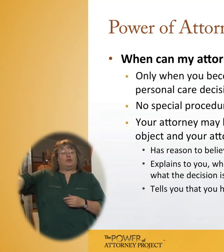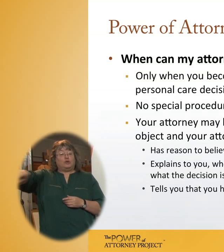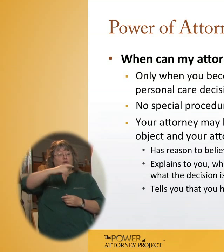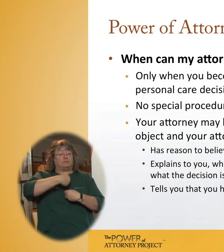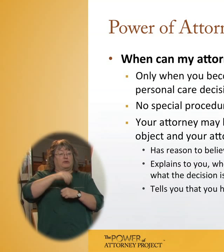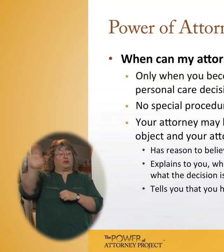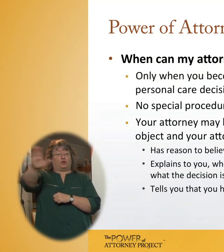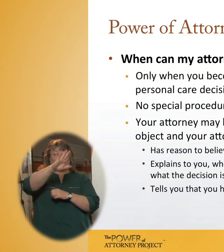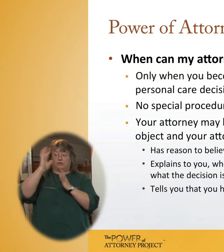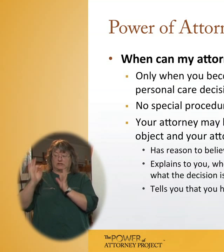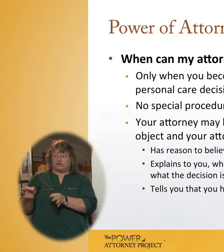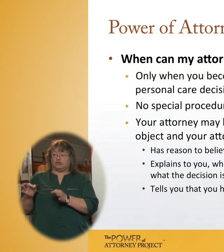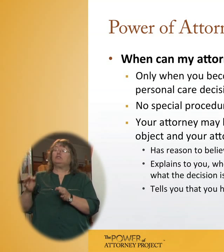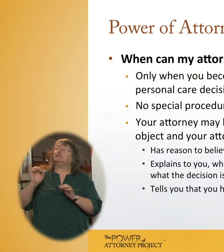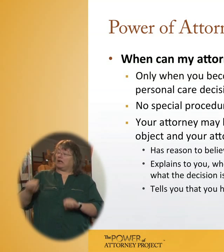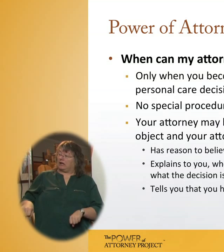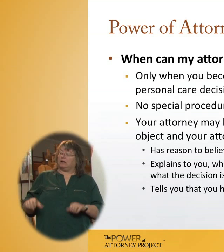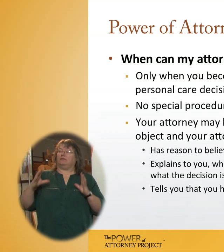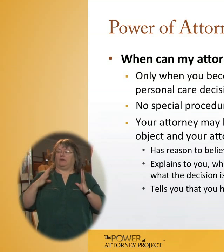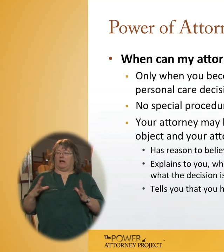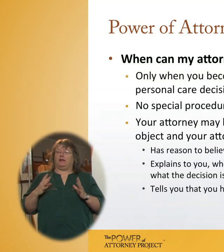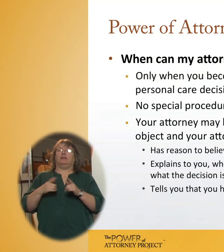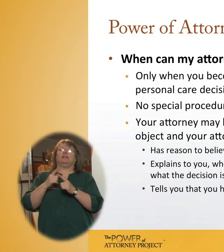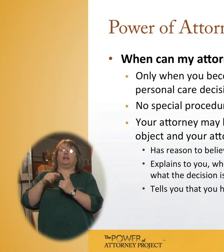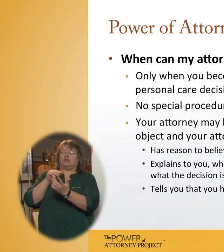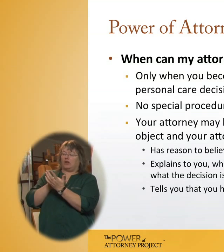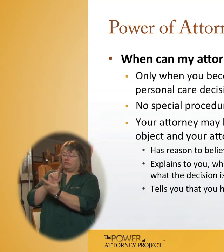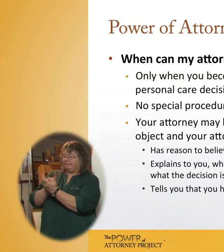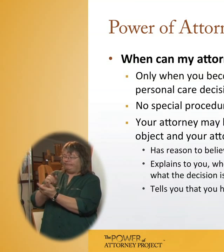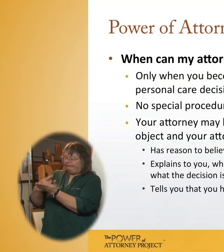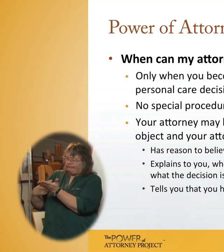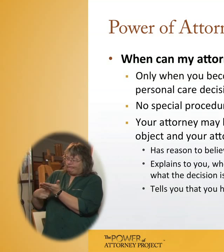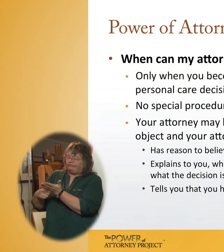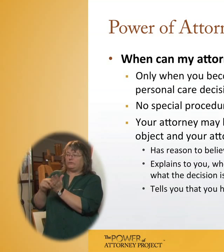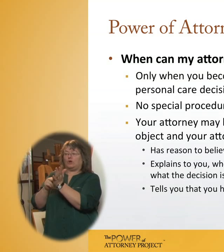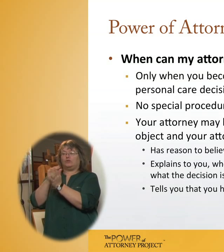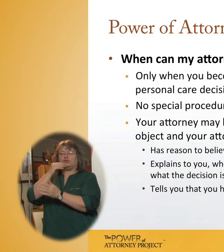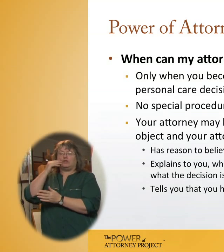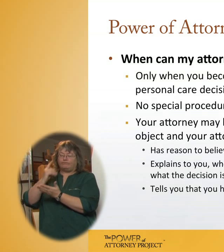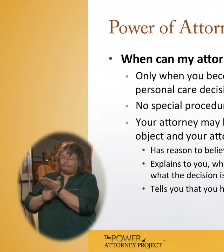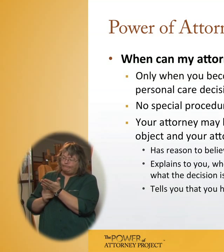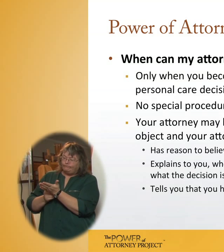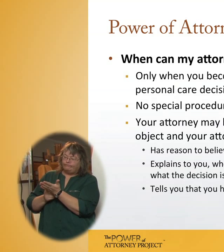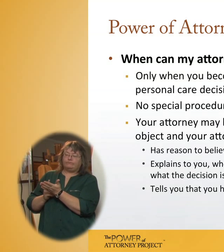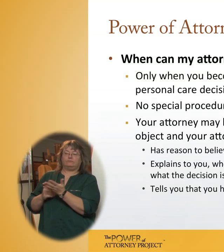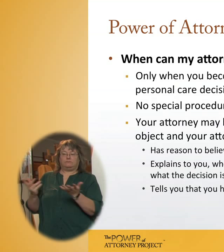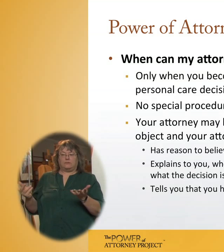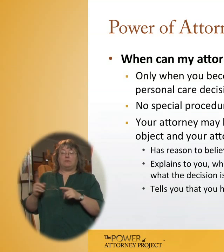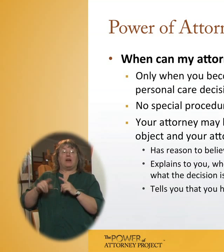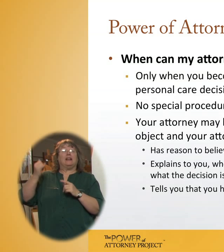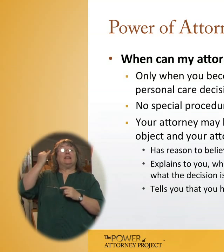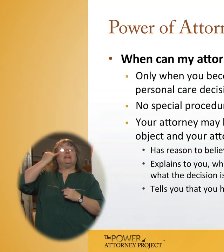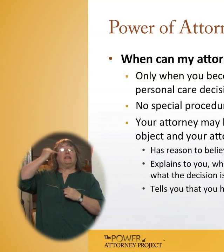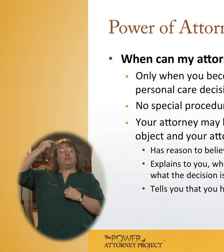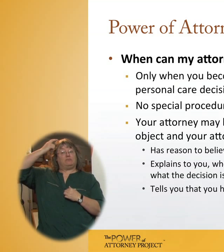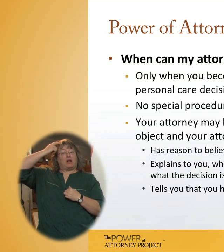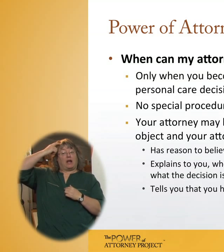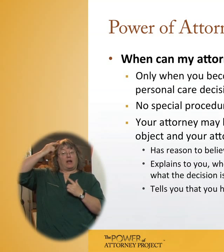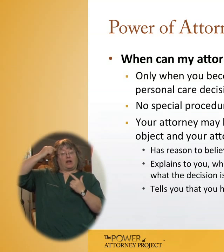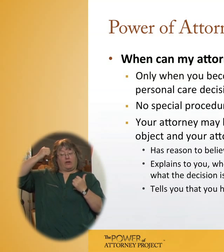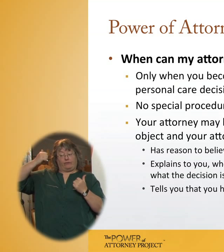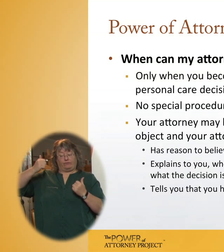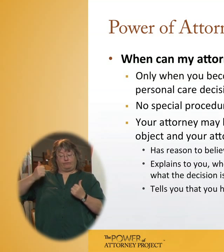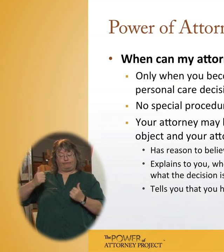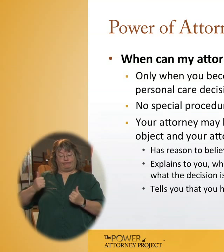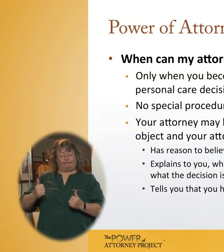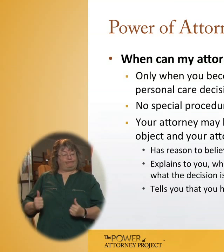you have to make them yourself. So a doctor is going to speak with you, a nursing home is going to deal with you directly. Only when you are unable to